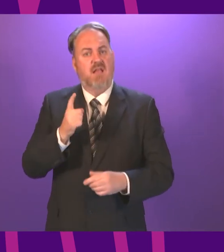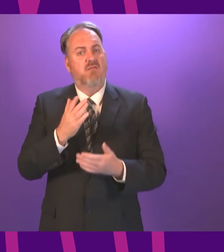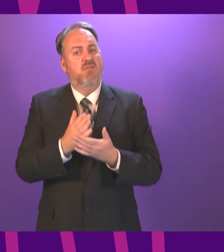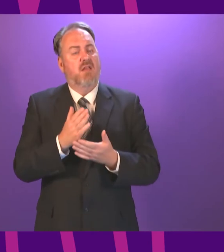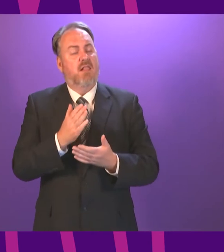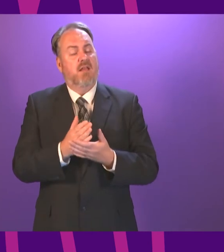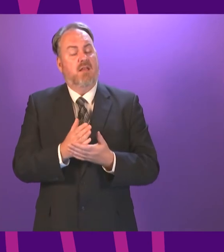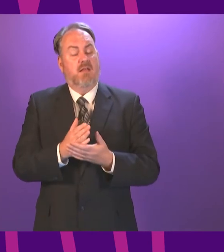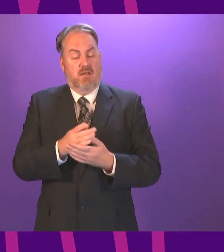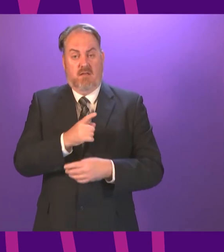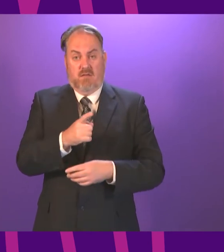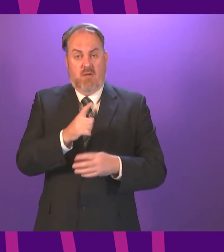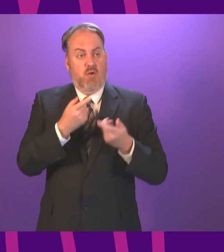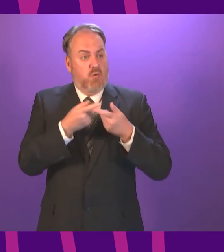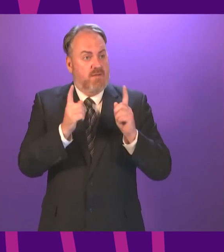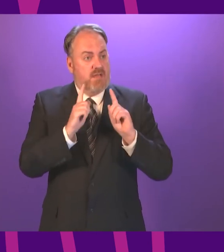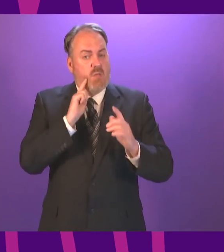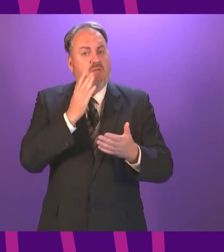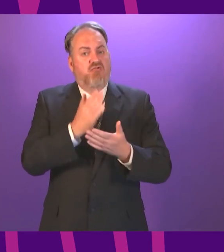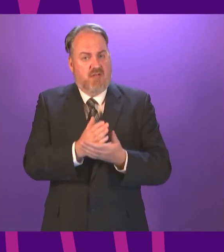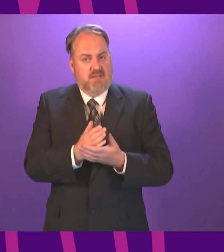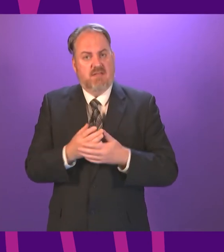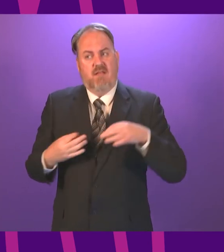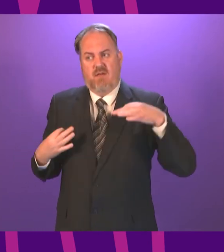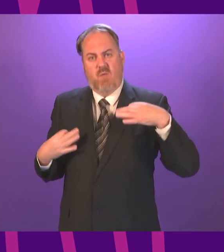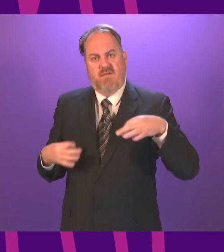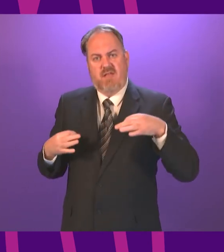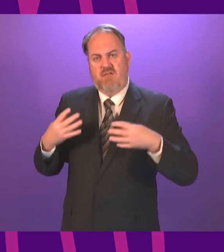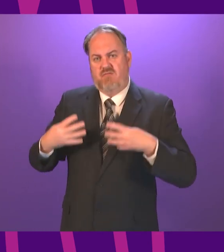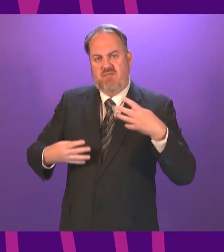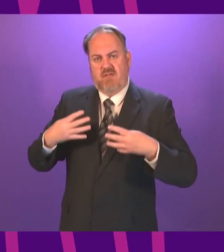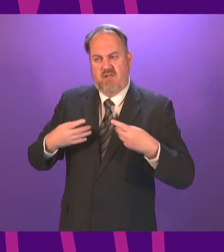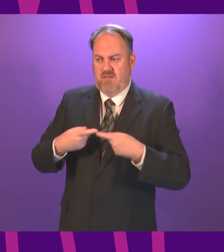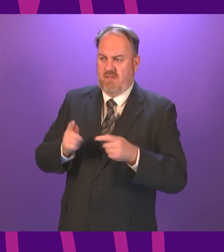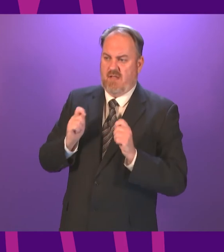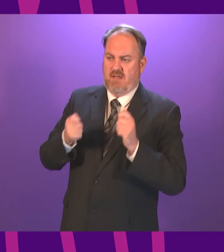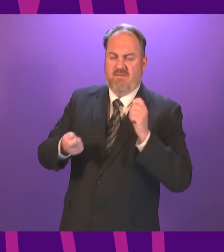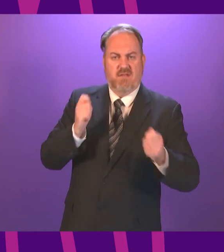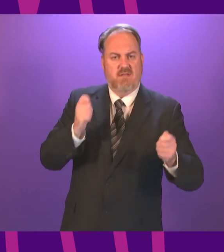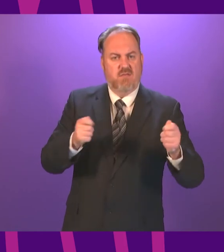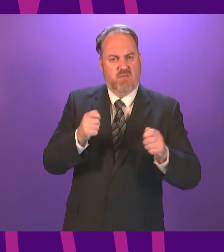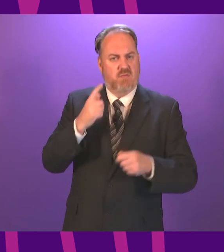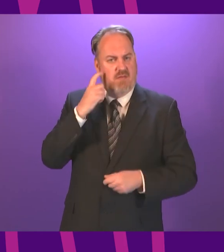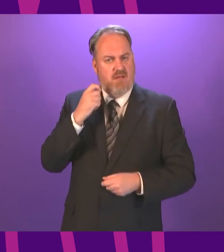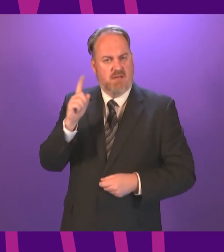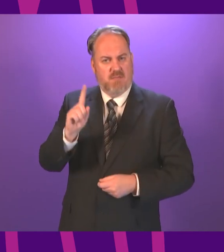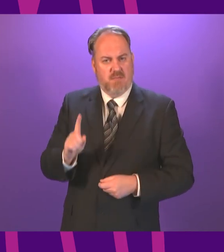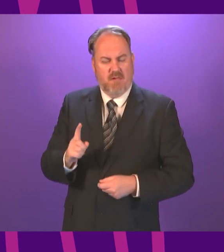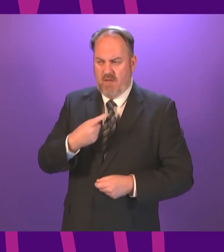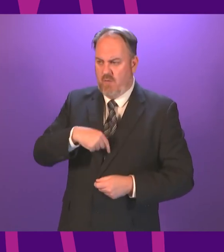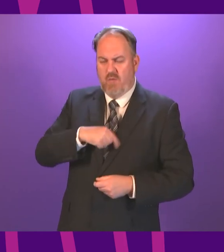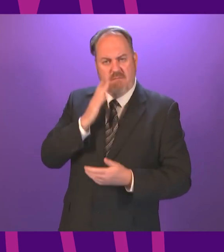have had during this process, unite across the chamber to ensure that young people know that we all have faith in the